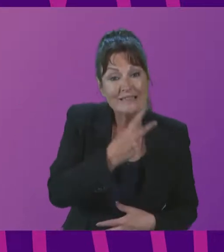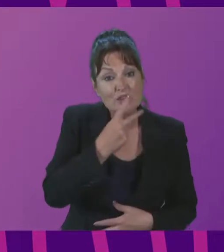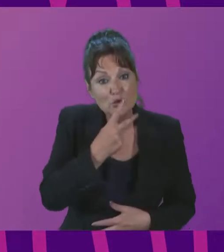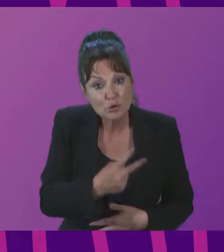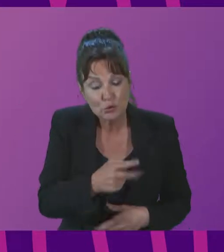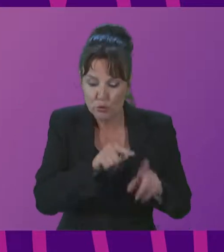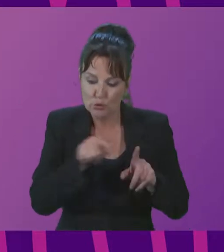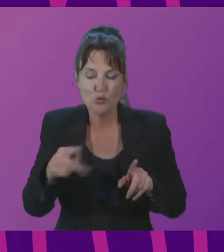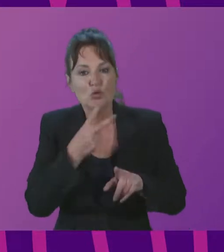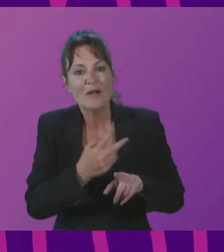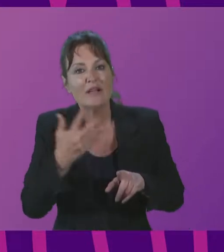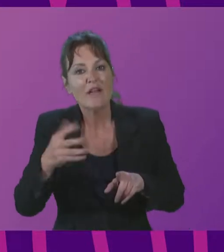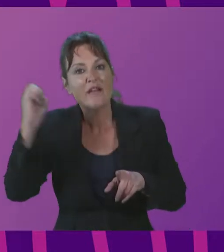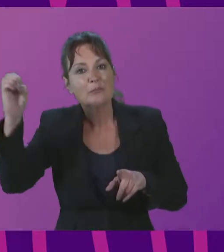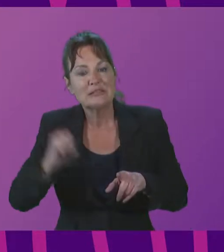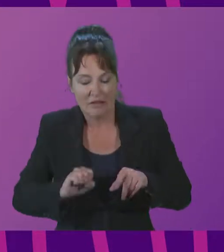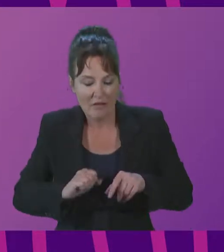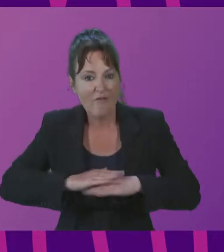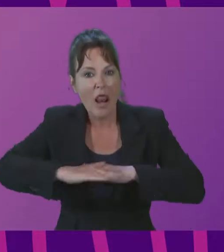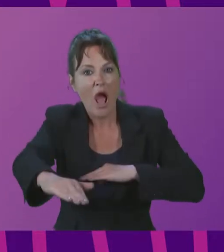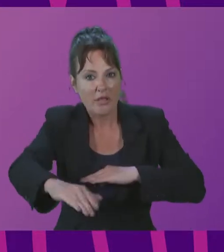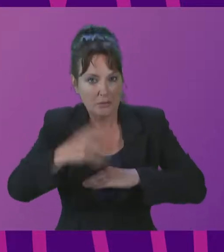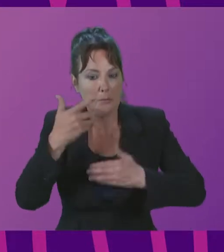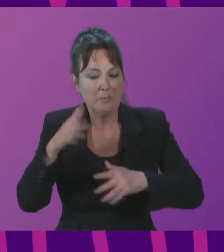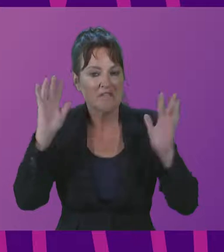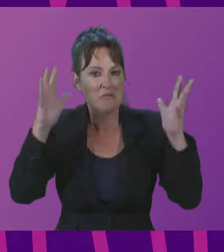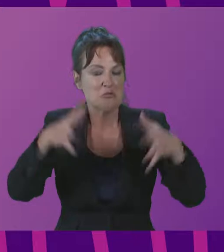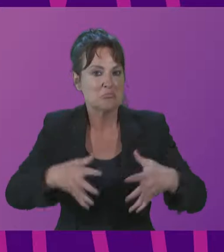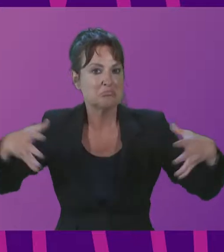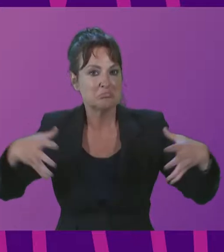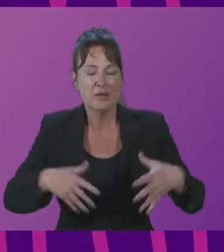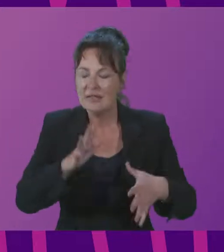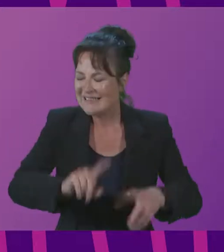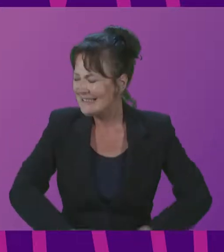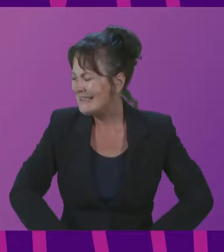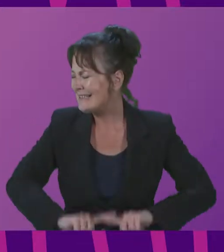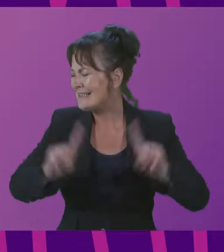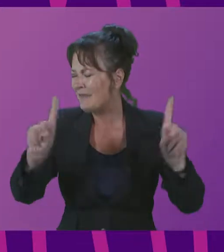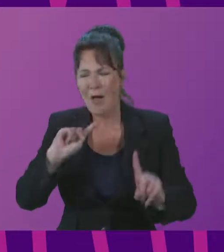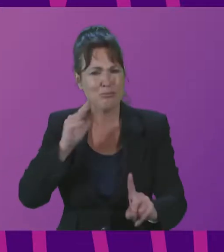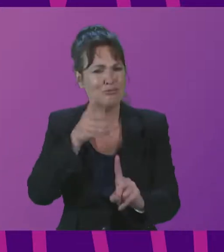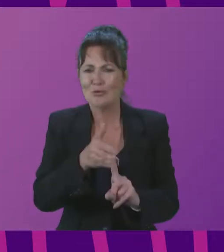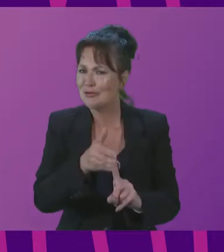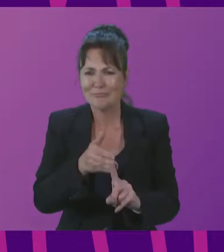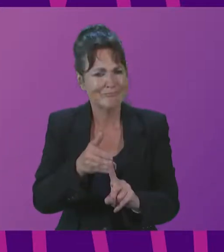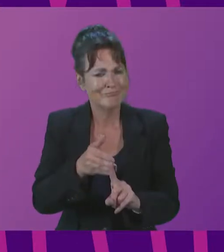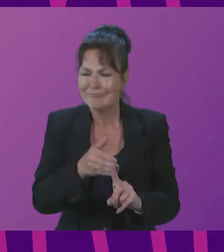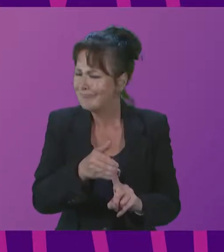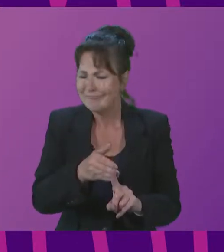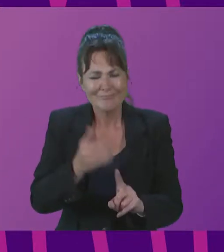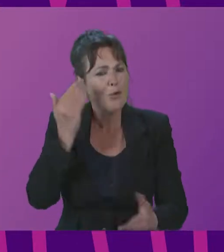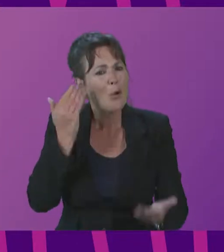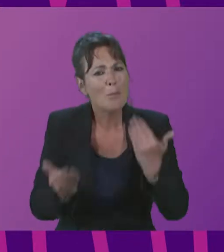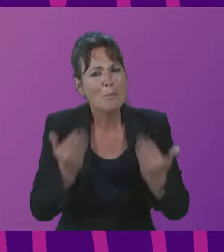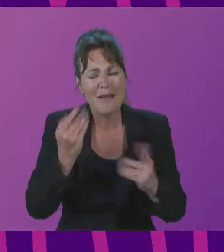% of our territory. It is a totally different approach in comparison of